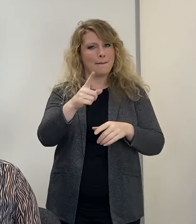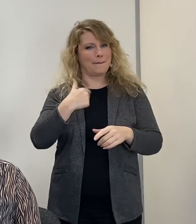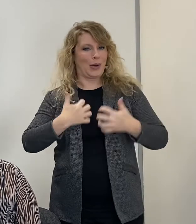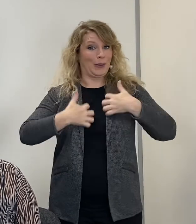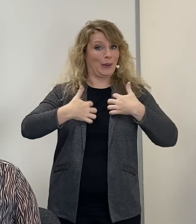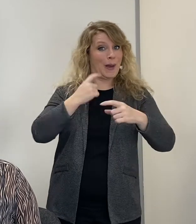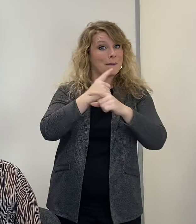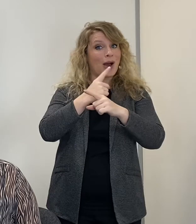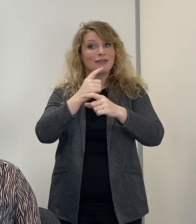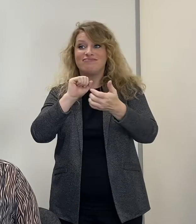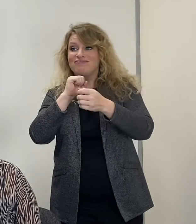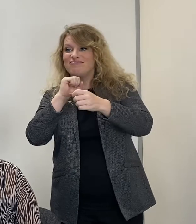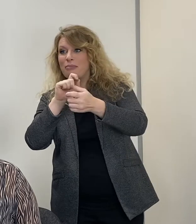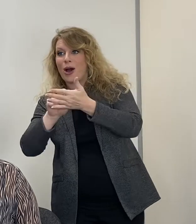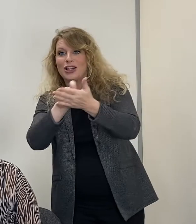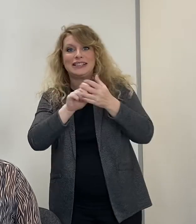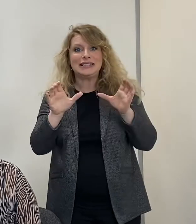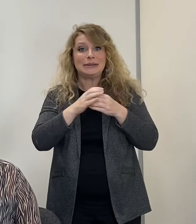team came up with for the next 12 months.